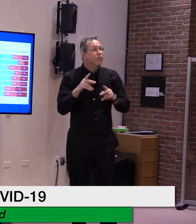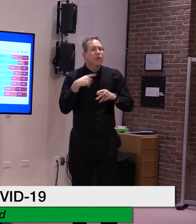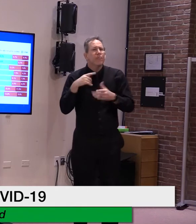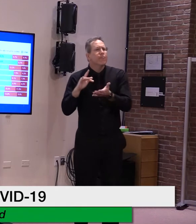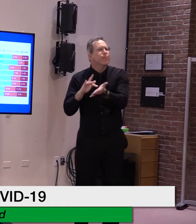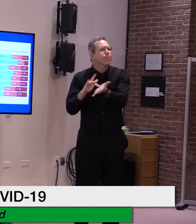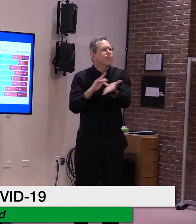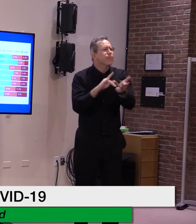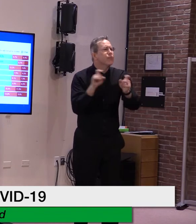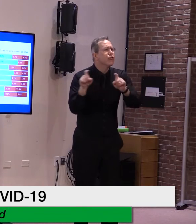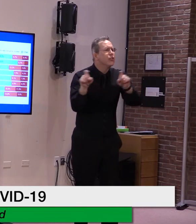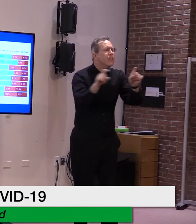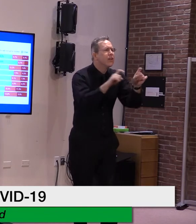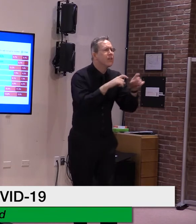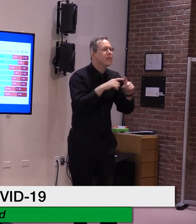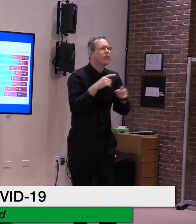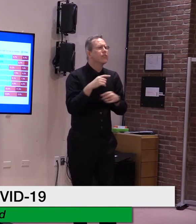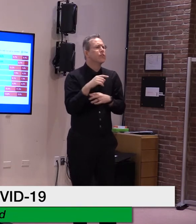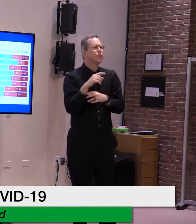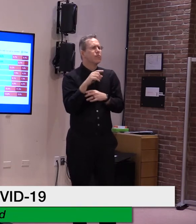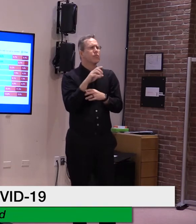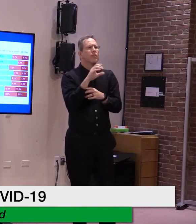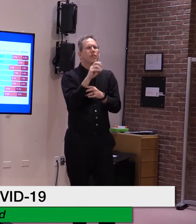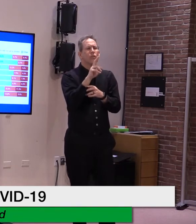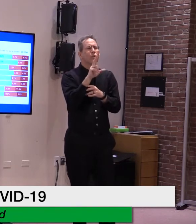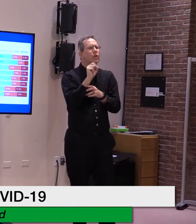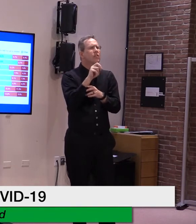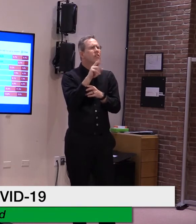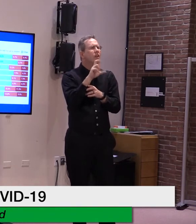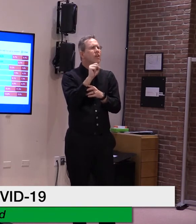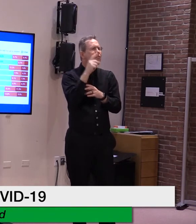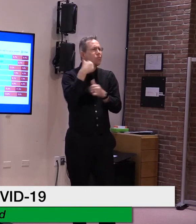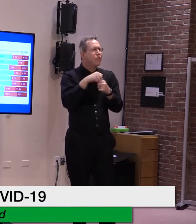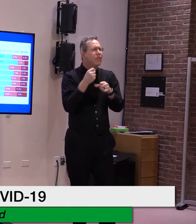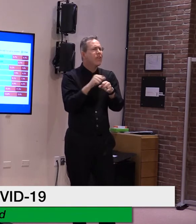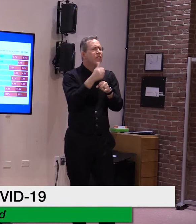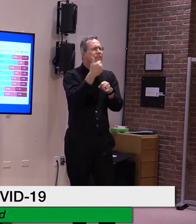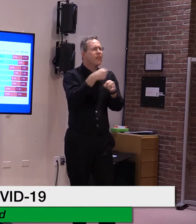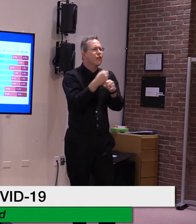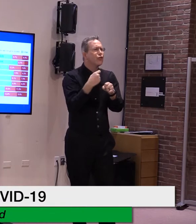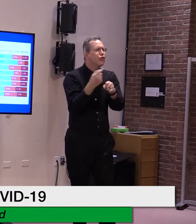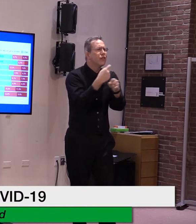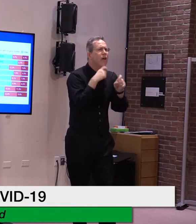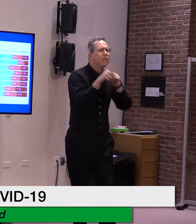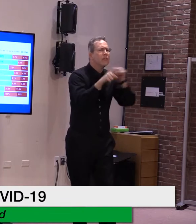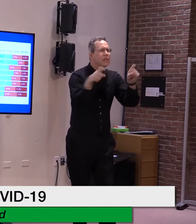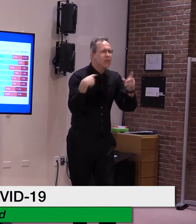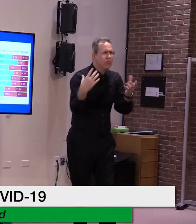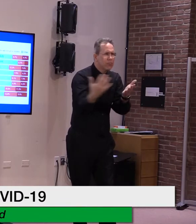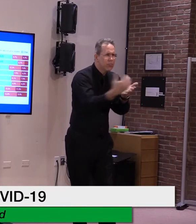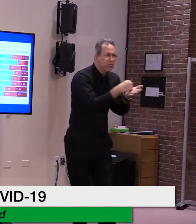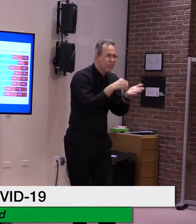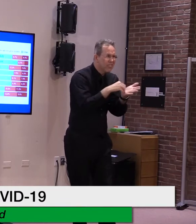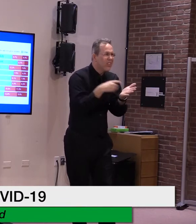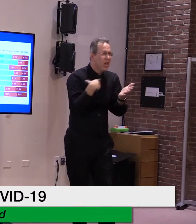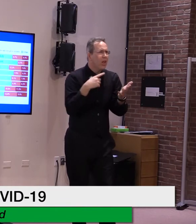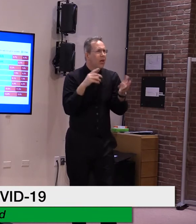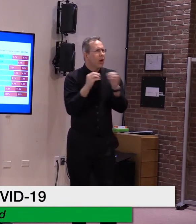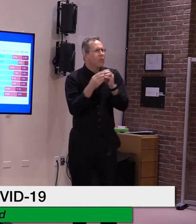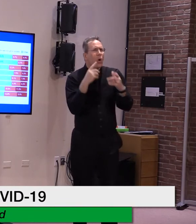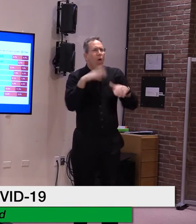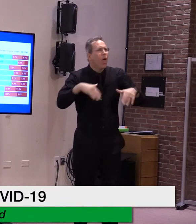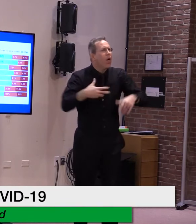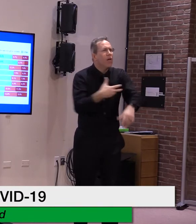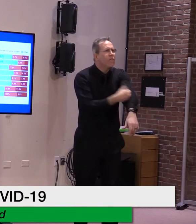Census Bureau that found among those who are not yet vaccinated, almost 70% of Vermonters said they would definitely